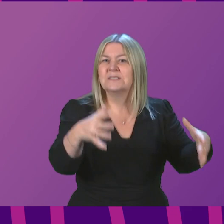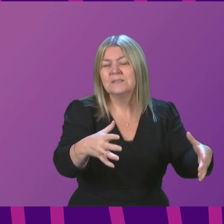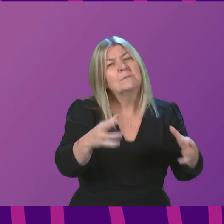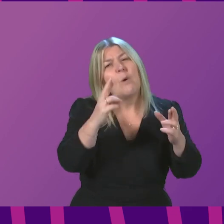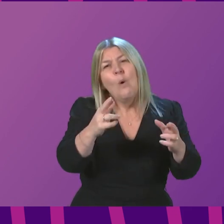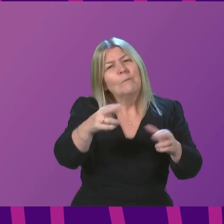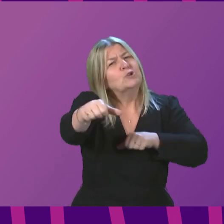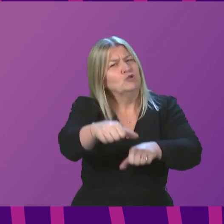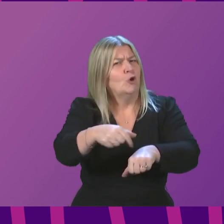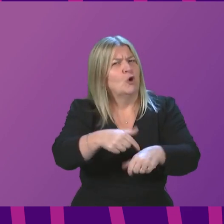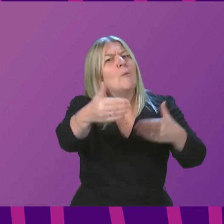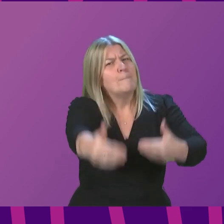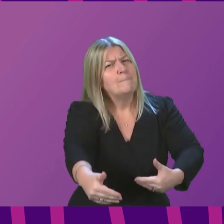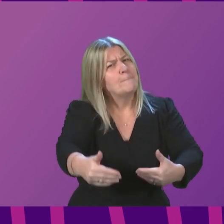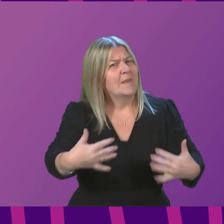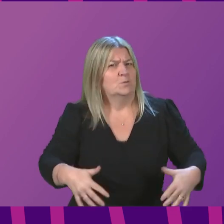very long.